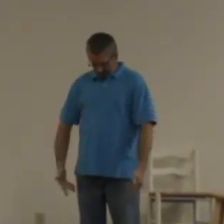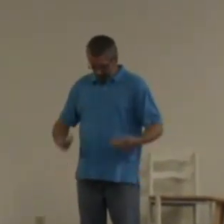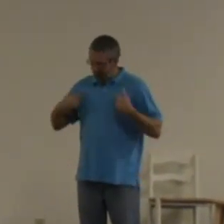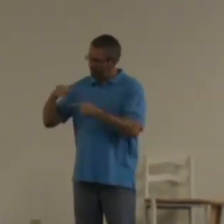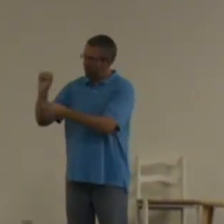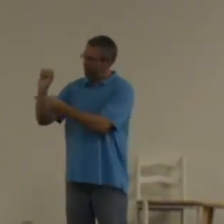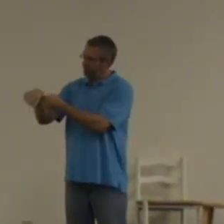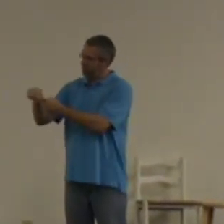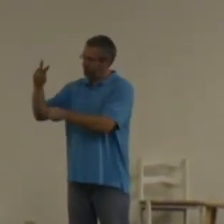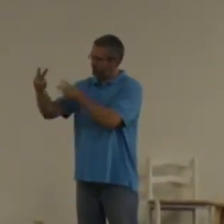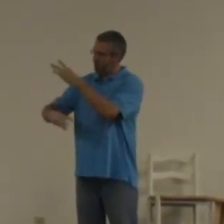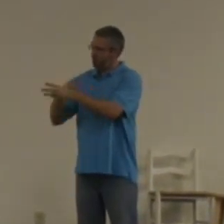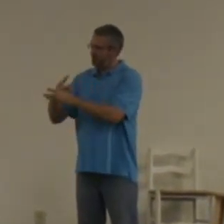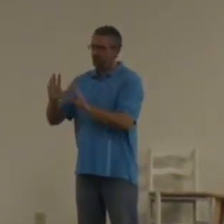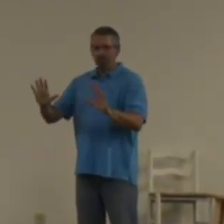become the world.